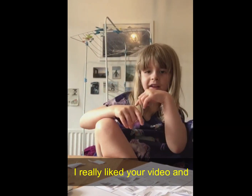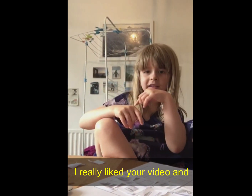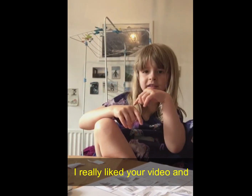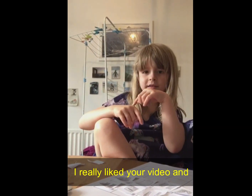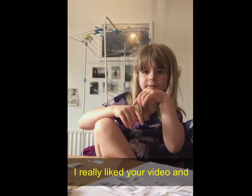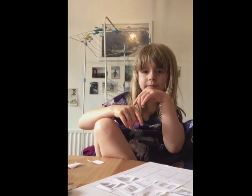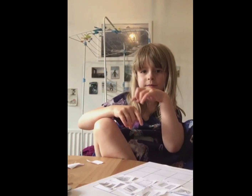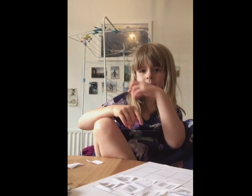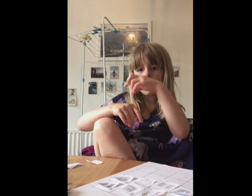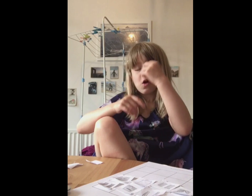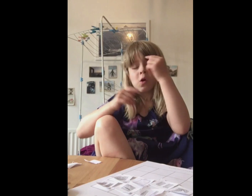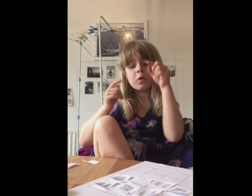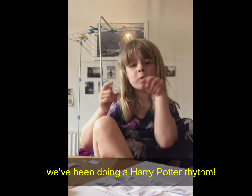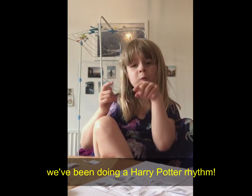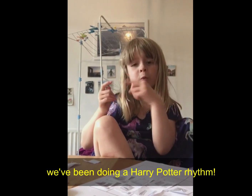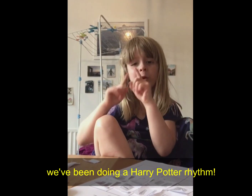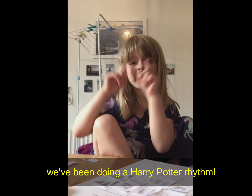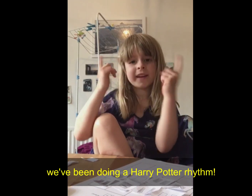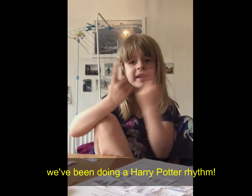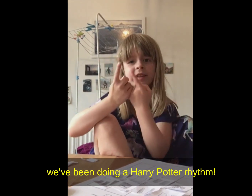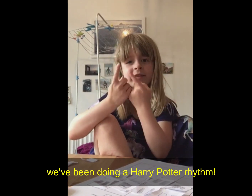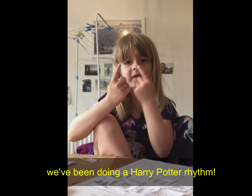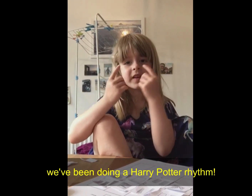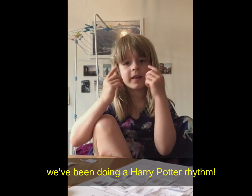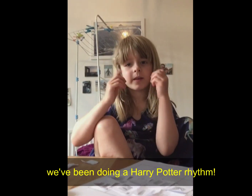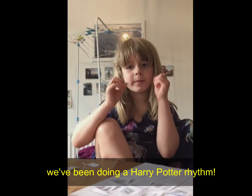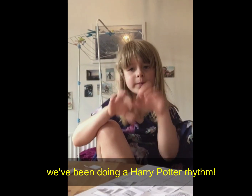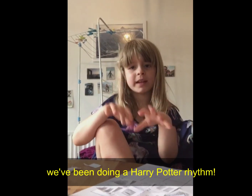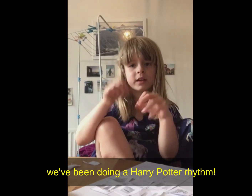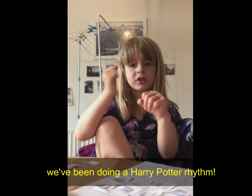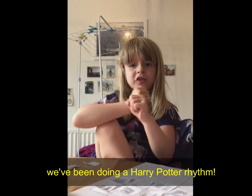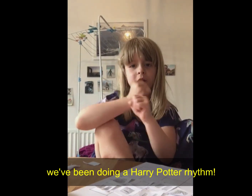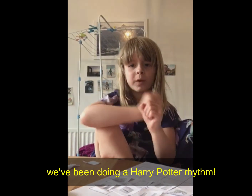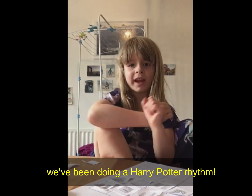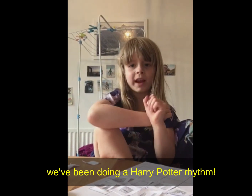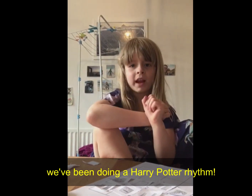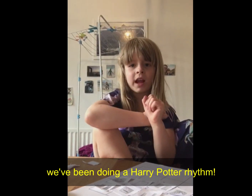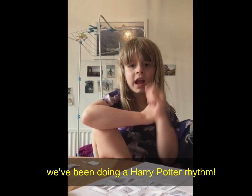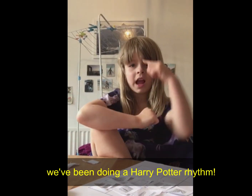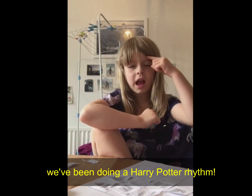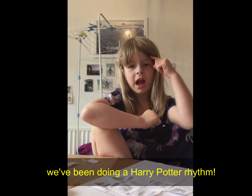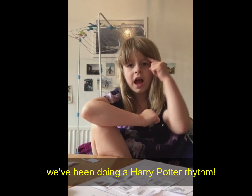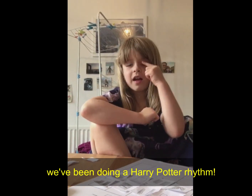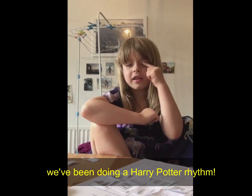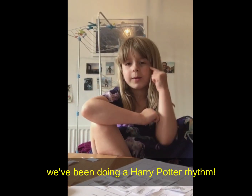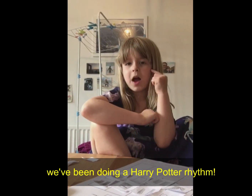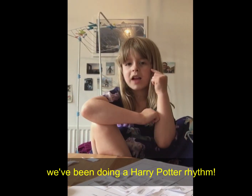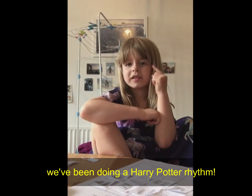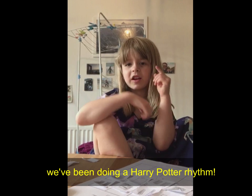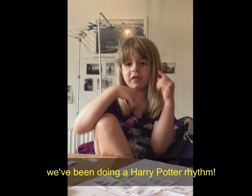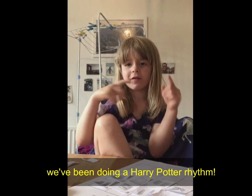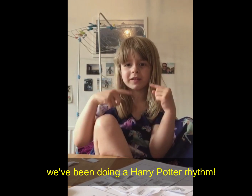we've been doing a Harry Potter rhythm.